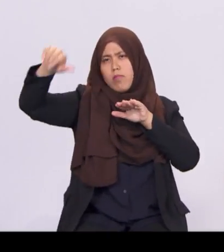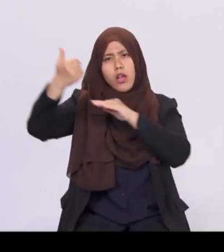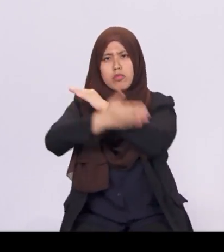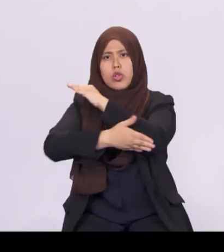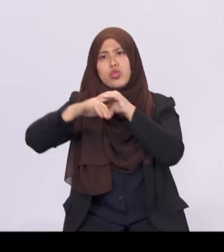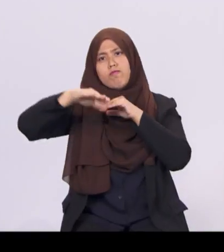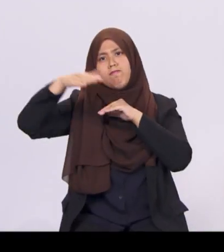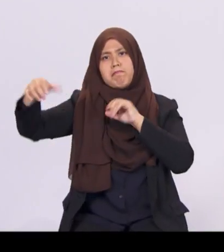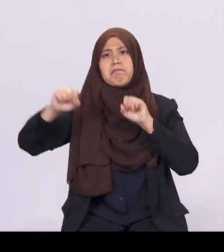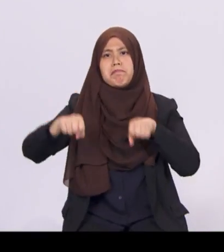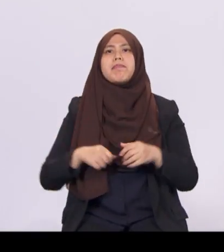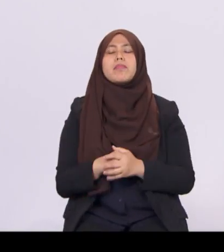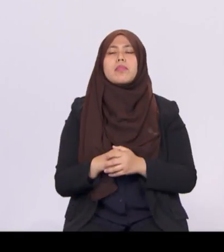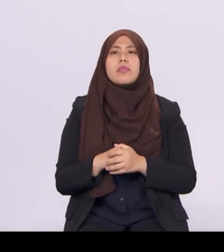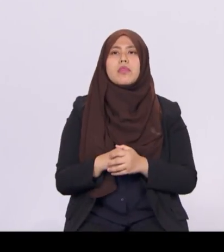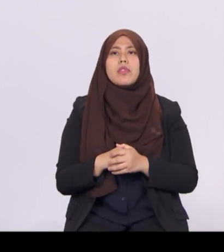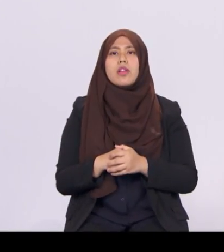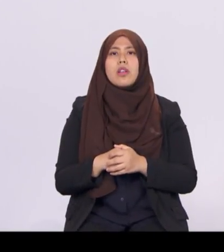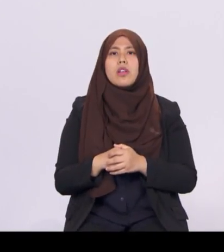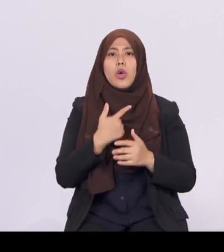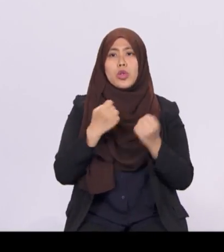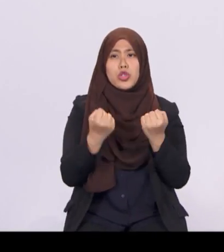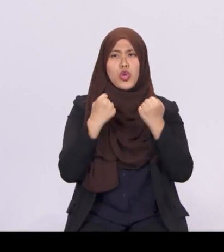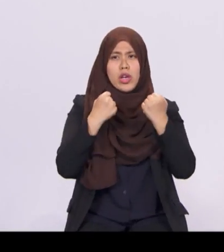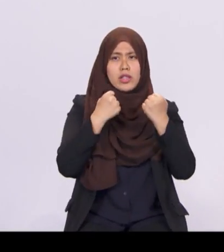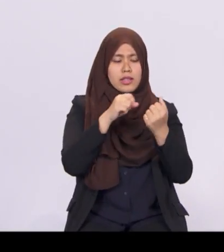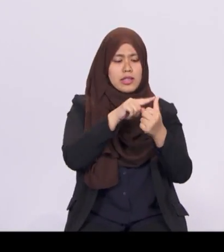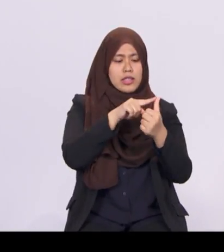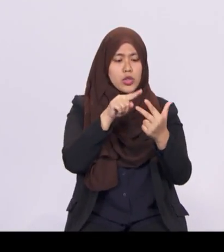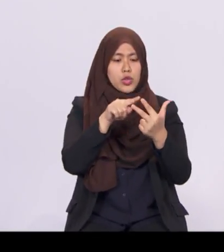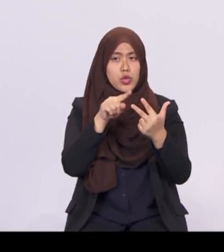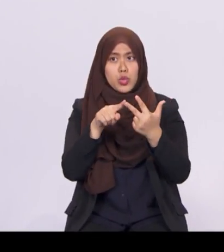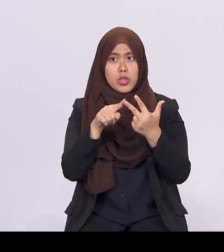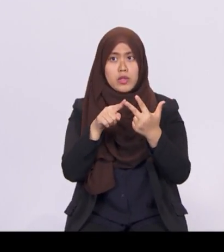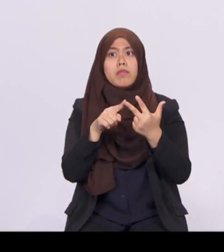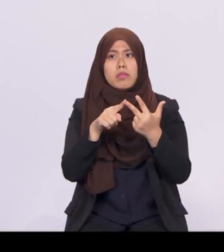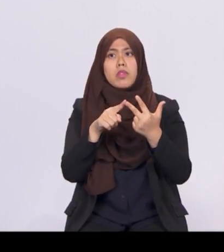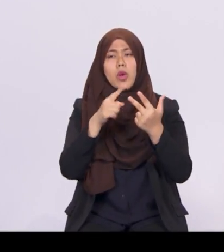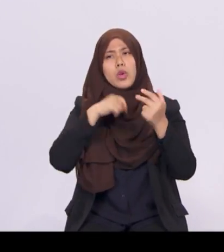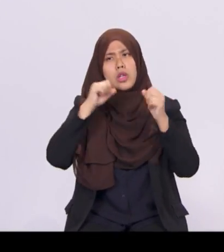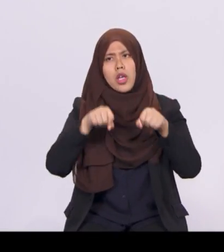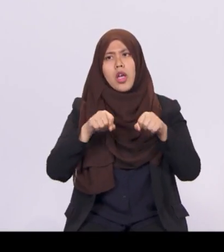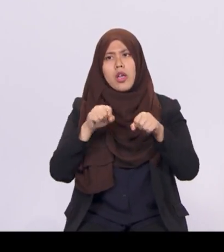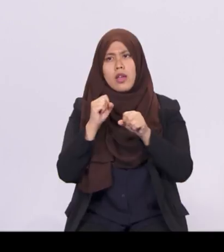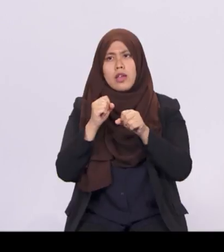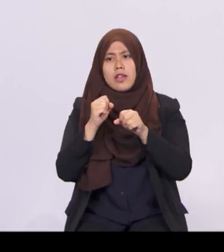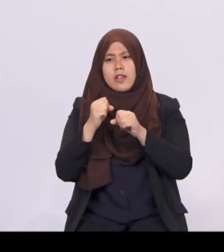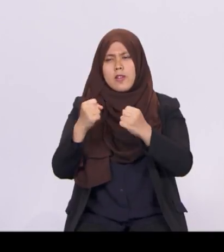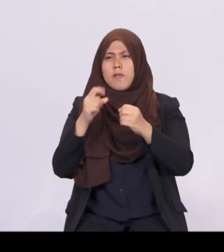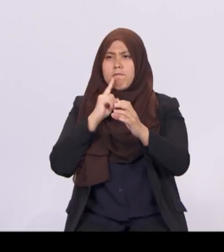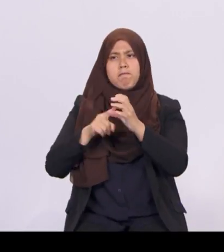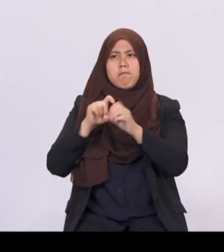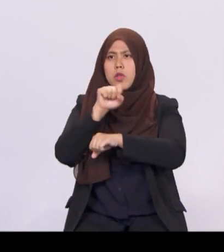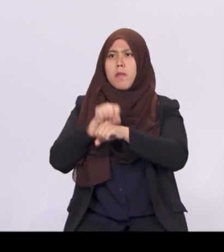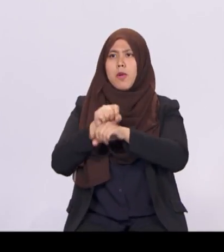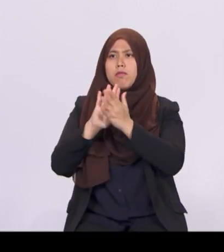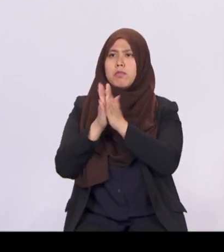By strengthening these three enablers, we can anchor Singapore as a global Asia node of technology,